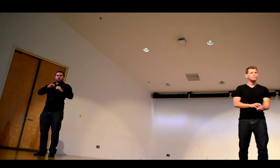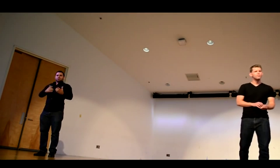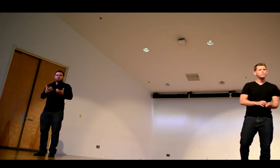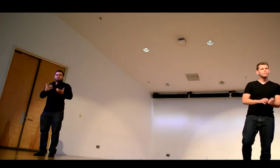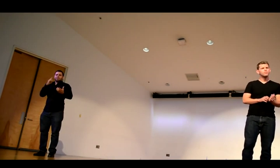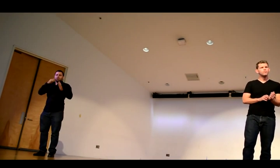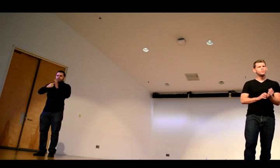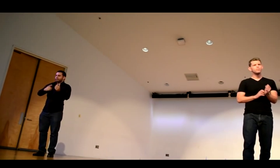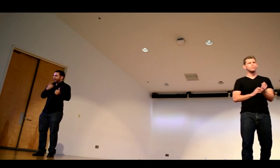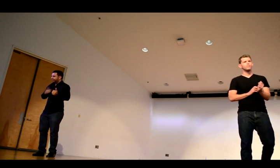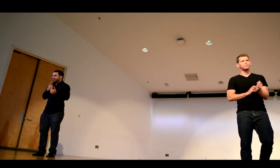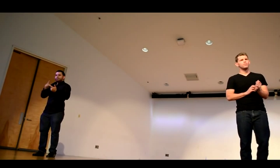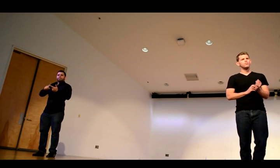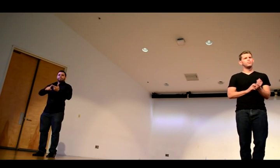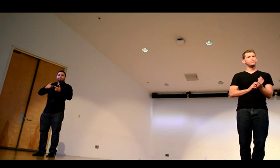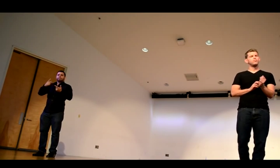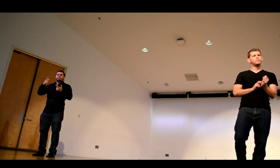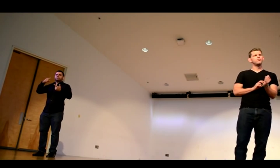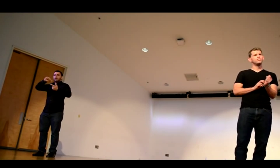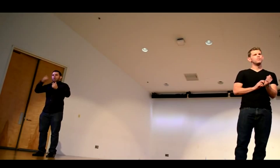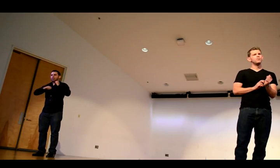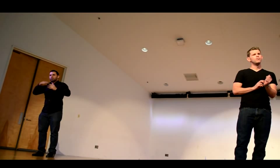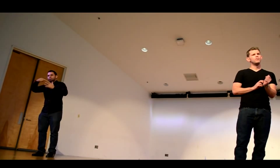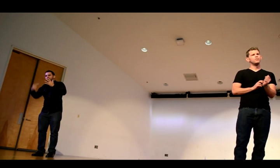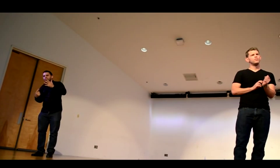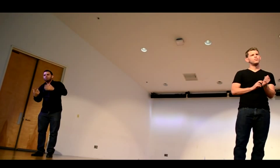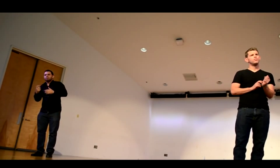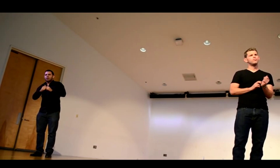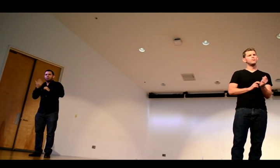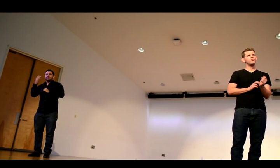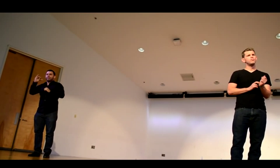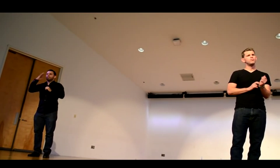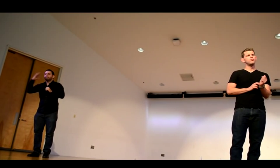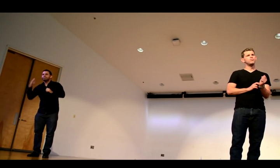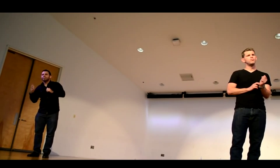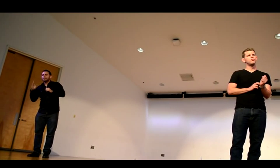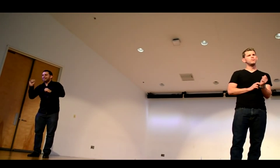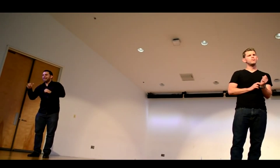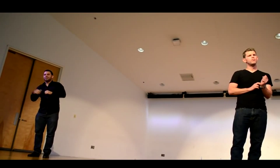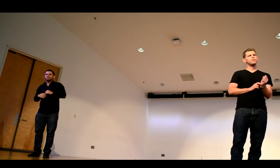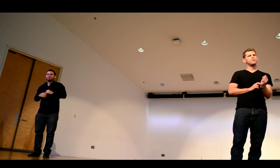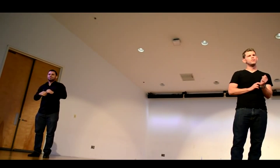know about that show to, you know, like Daphne and, you know, other actors or actresses, you know, like they,